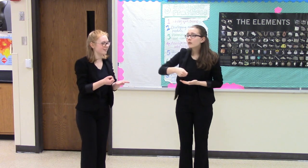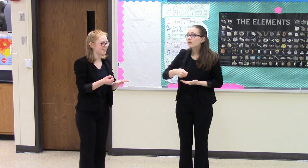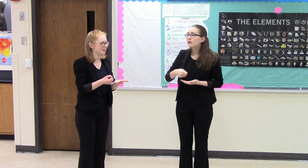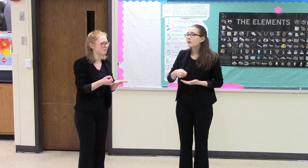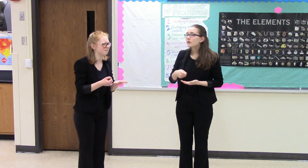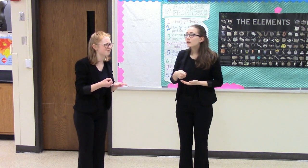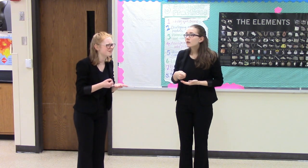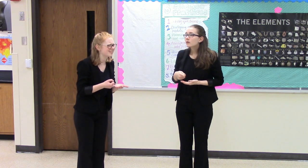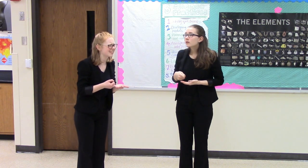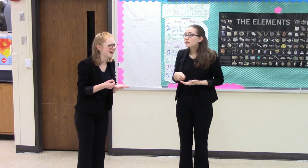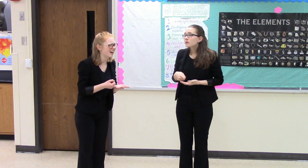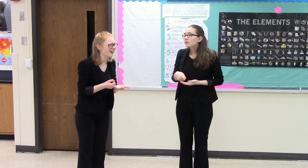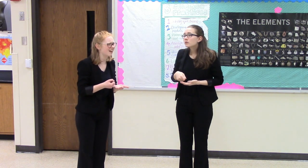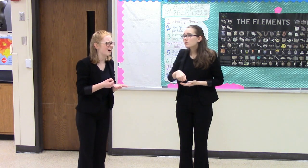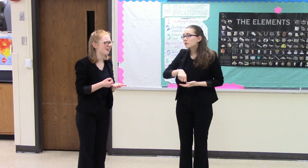Um. Um.